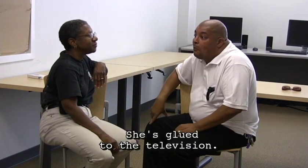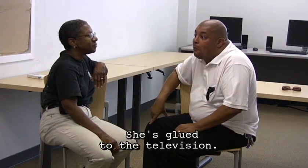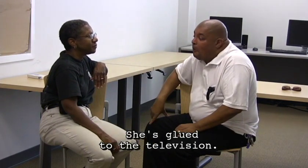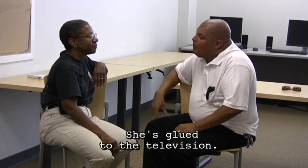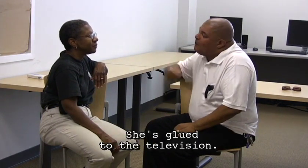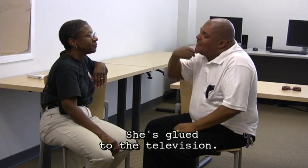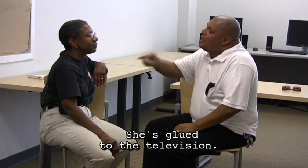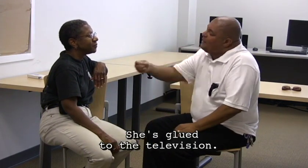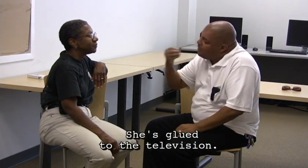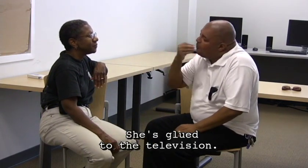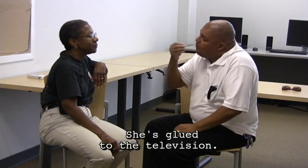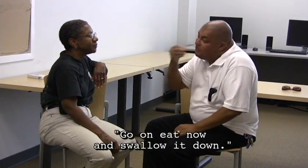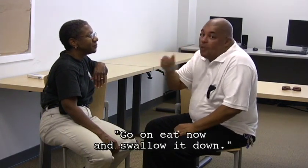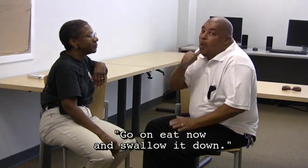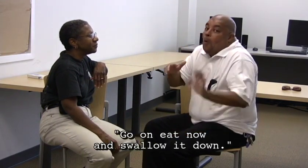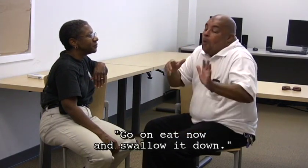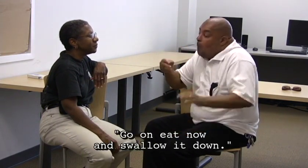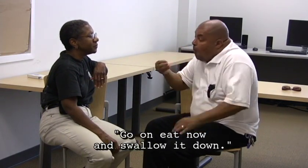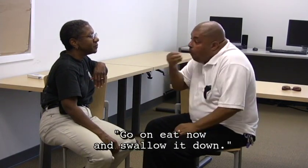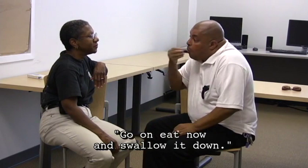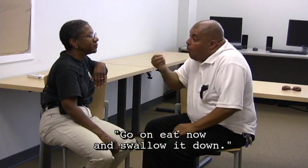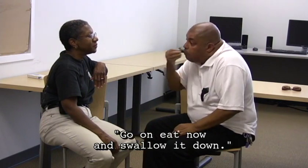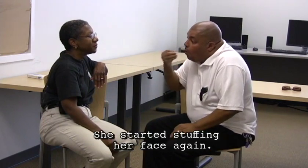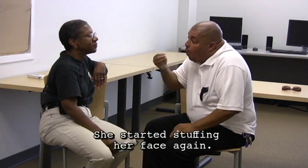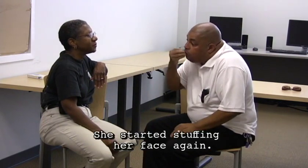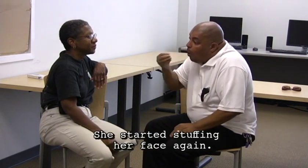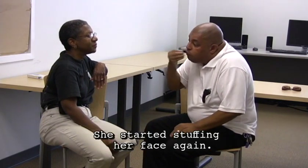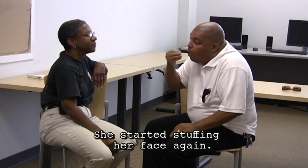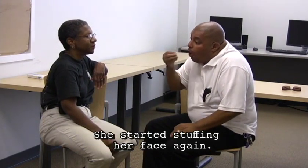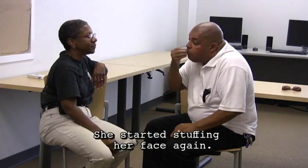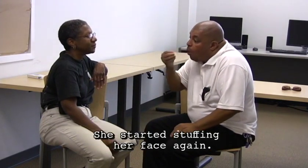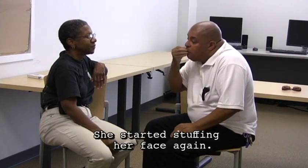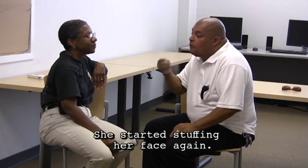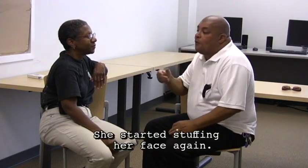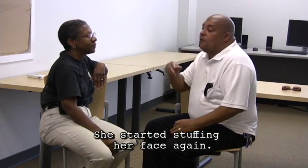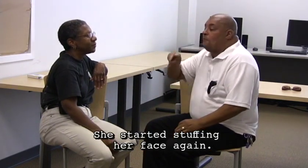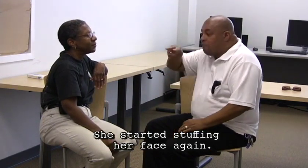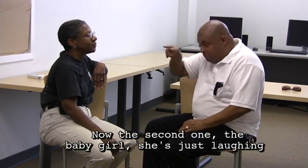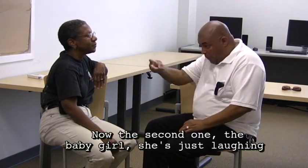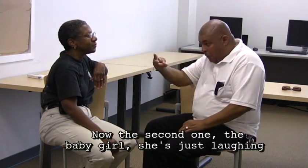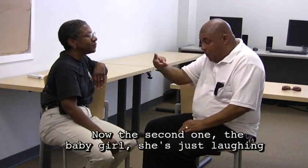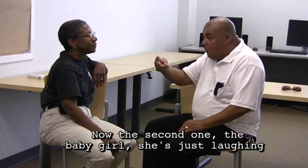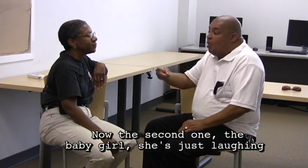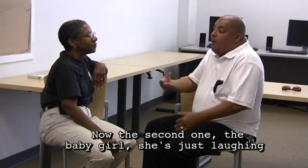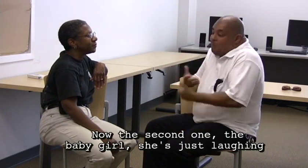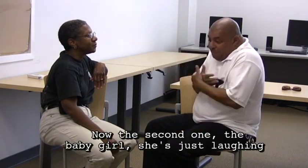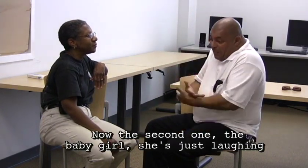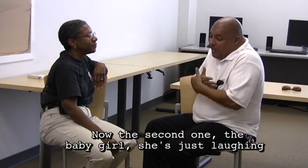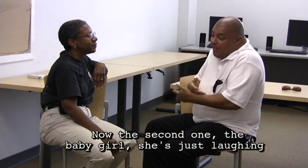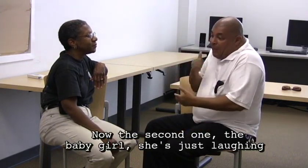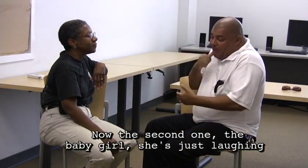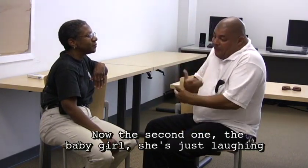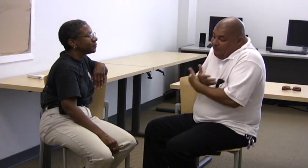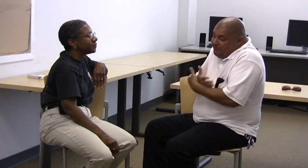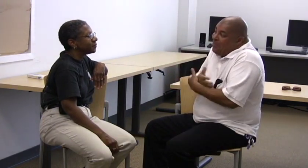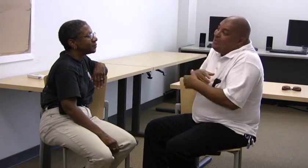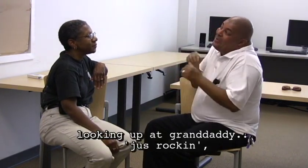She's glued to the television. Told her, go and eat now. Swallow it down. She started stuffing her face again. Now the second one, the baby girl, she's just